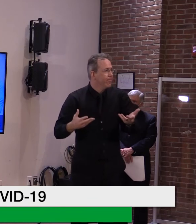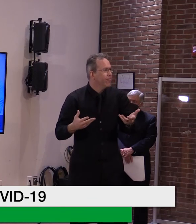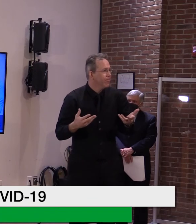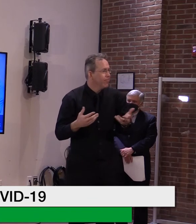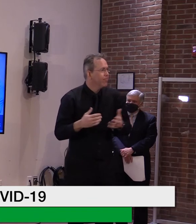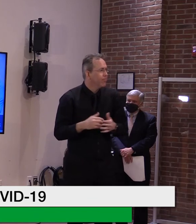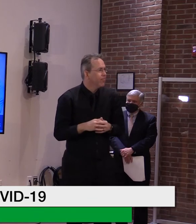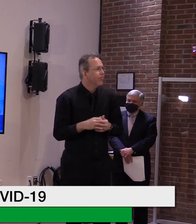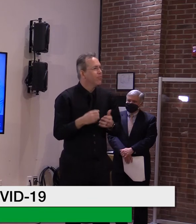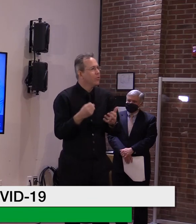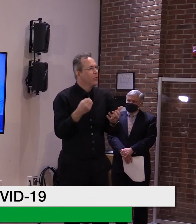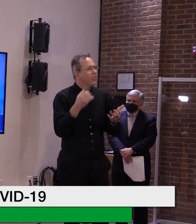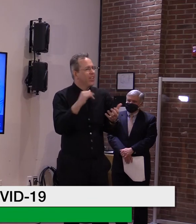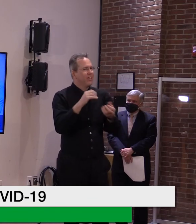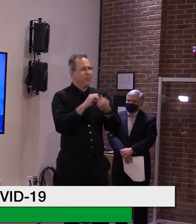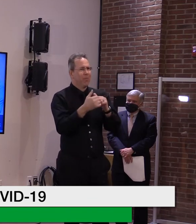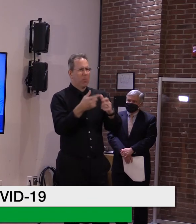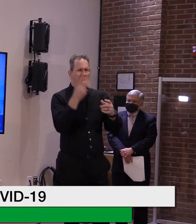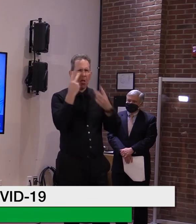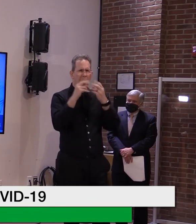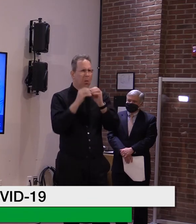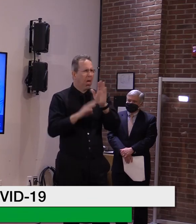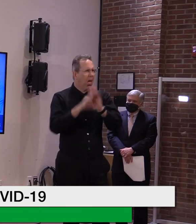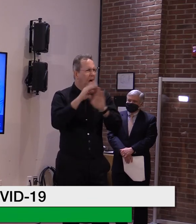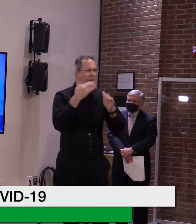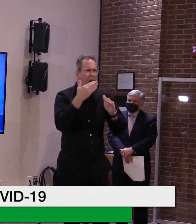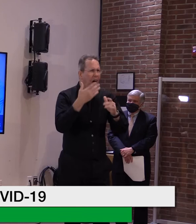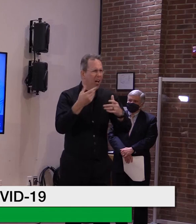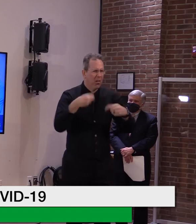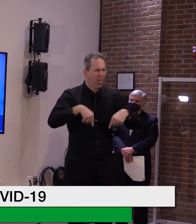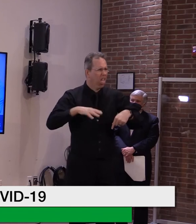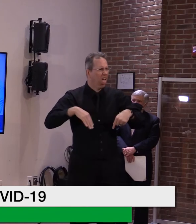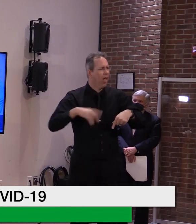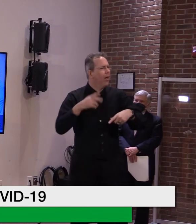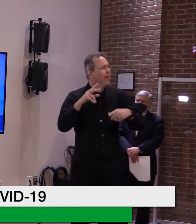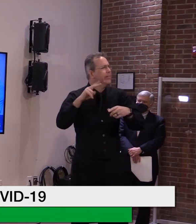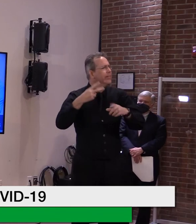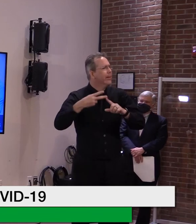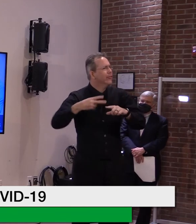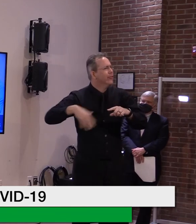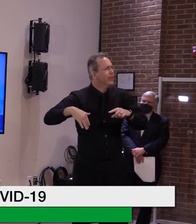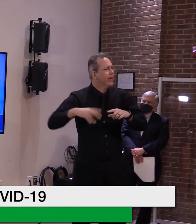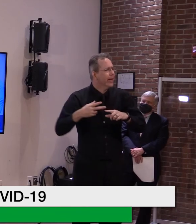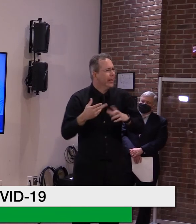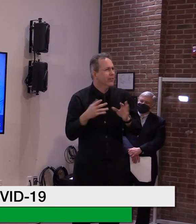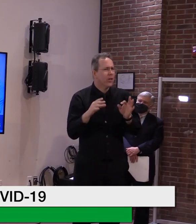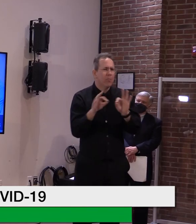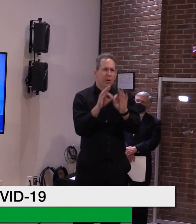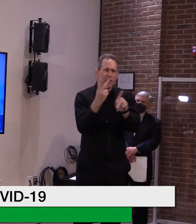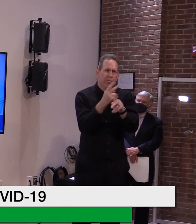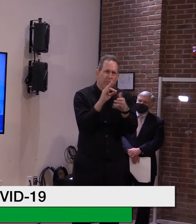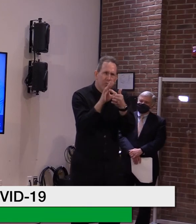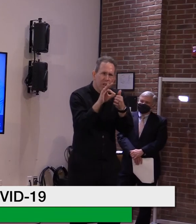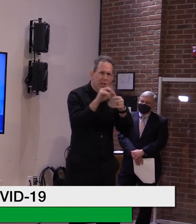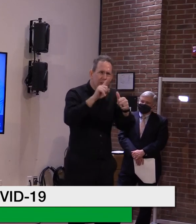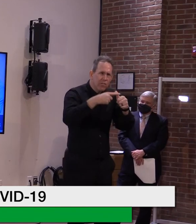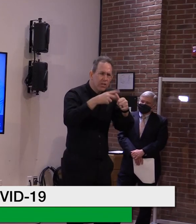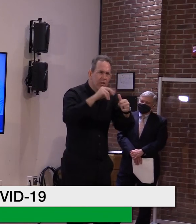and not not fully vaccinating. So that's why we're keeping track of it in terms of full full